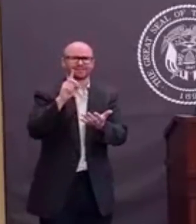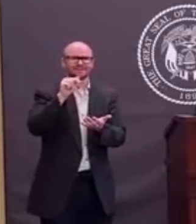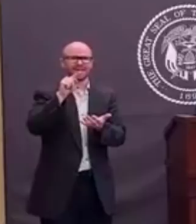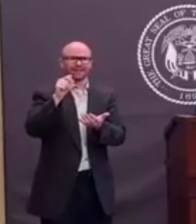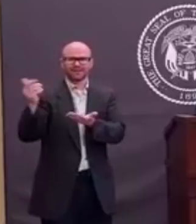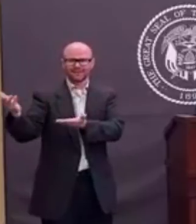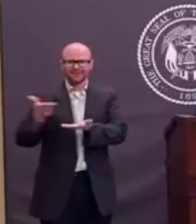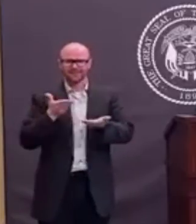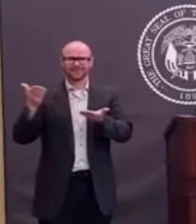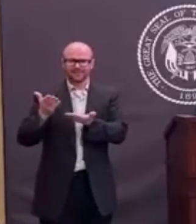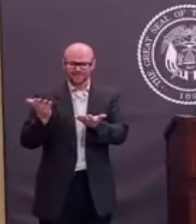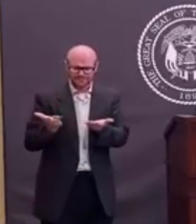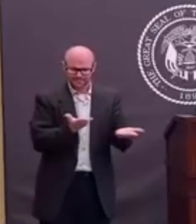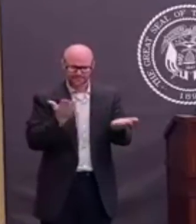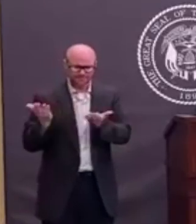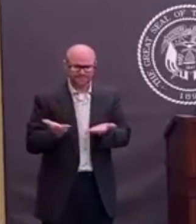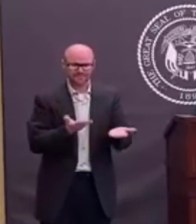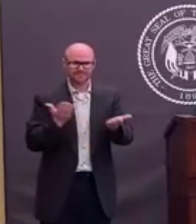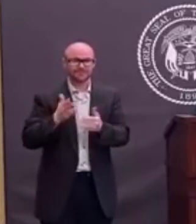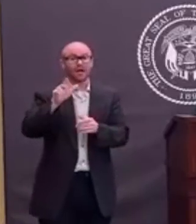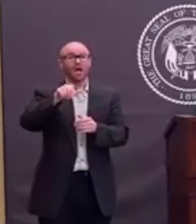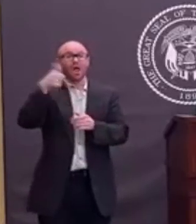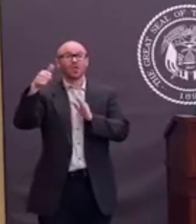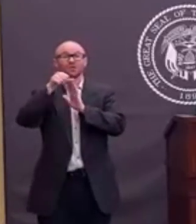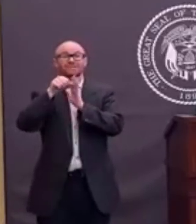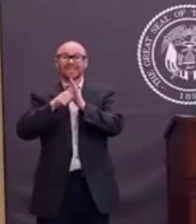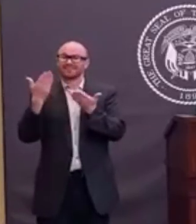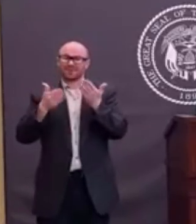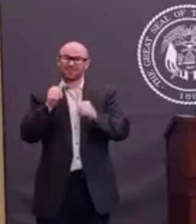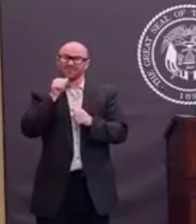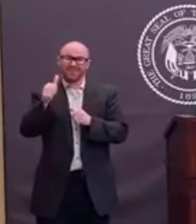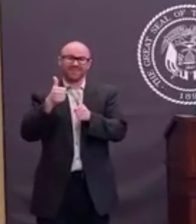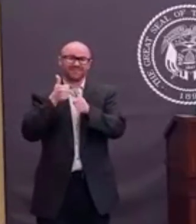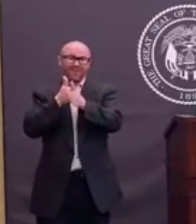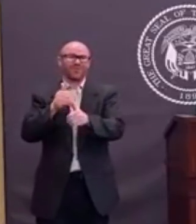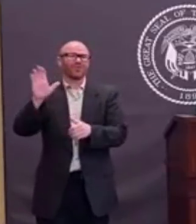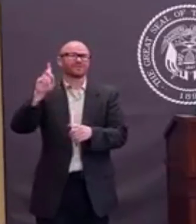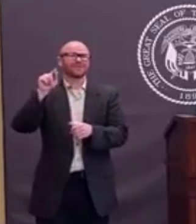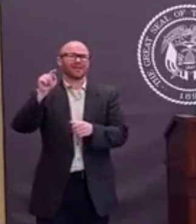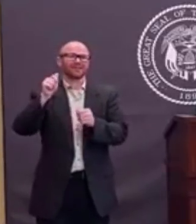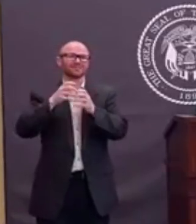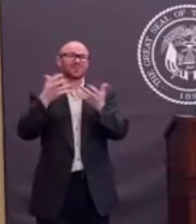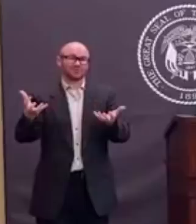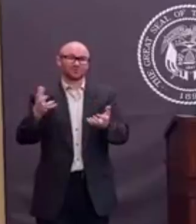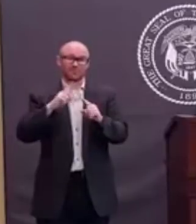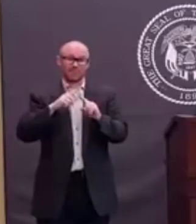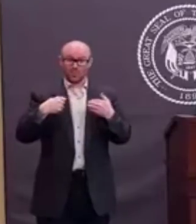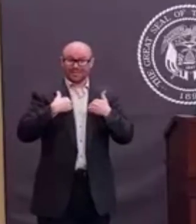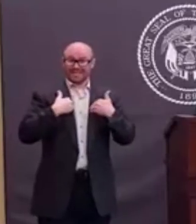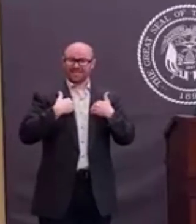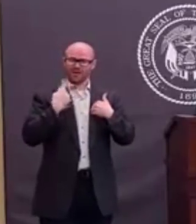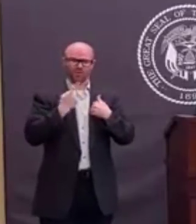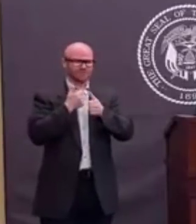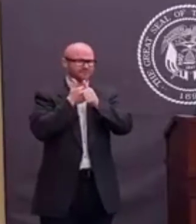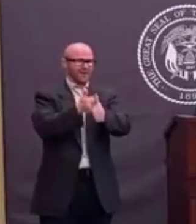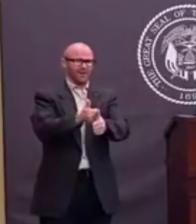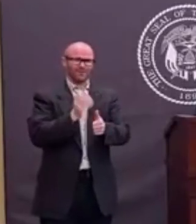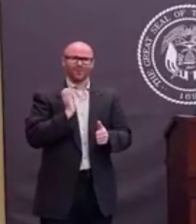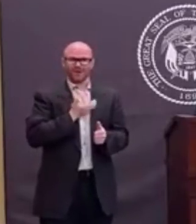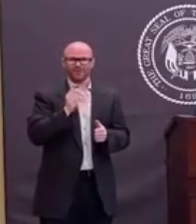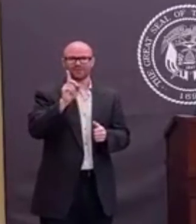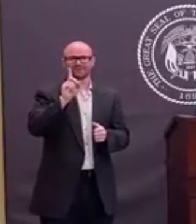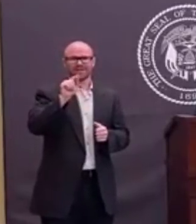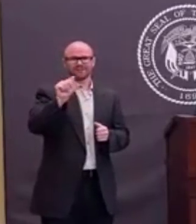Not every area of the country has been as data-driven as we are. We think that's important. We have really smart